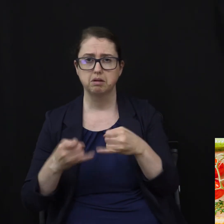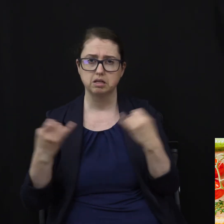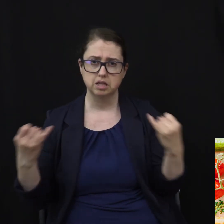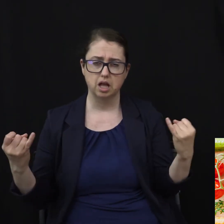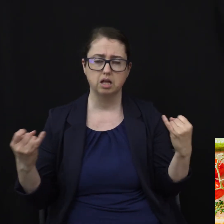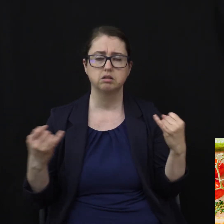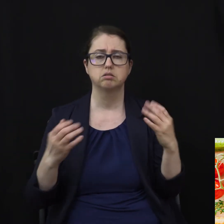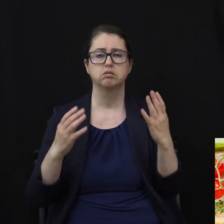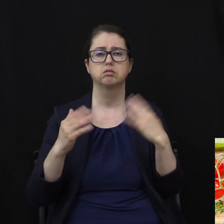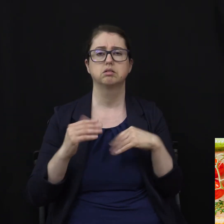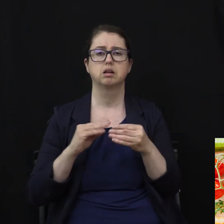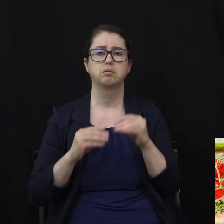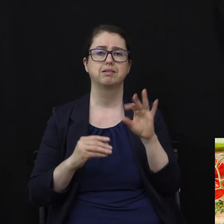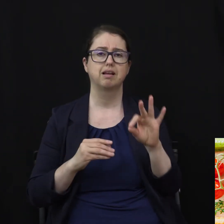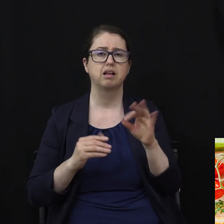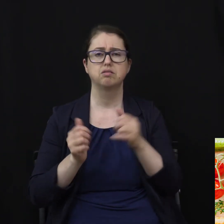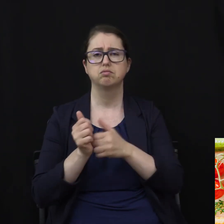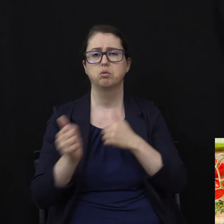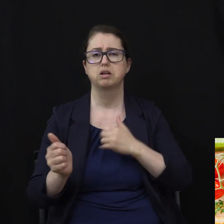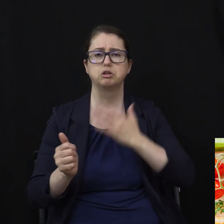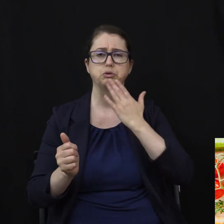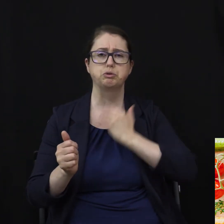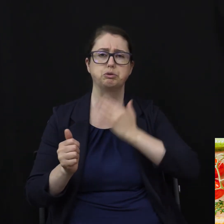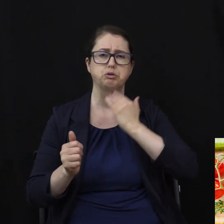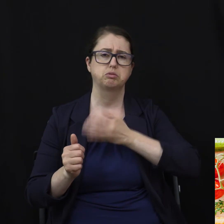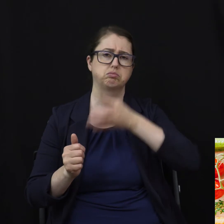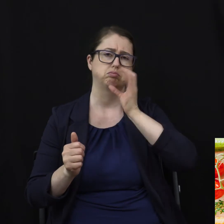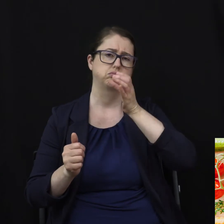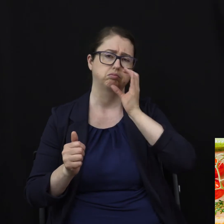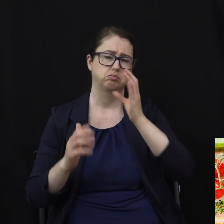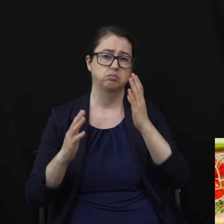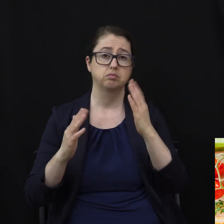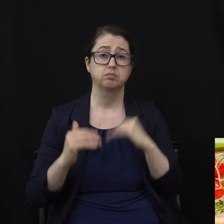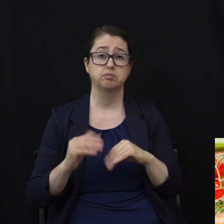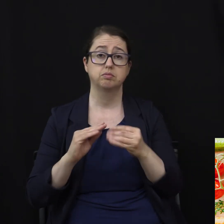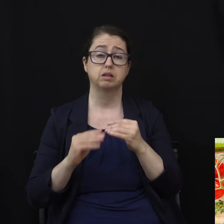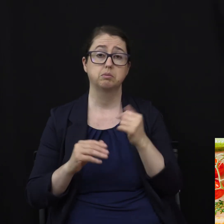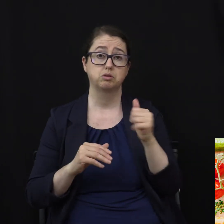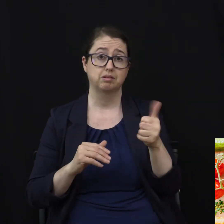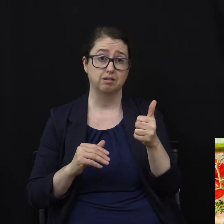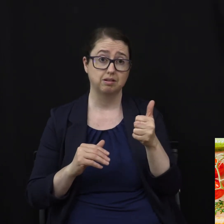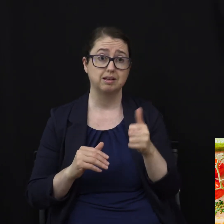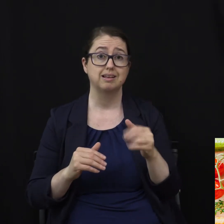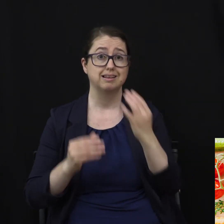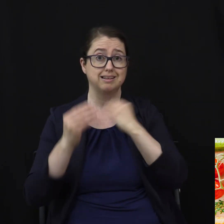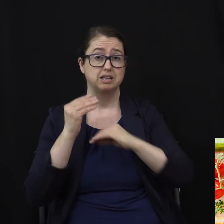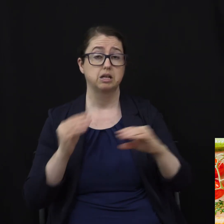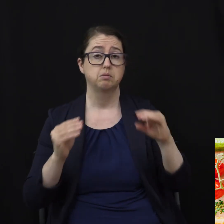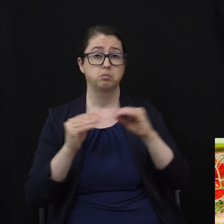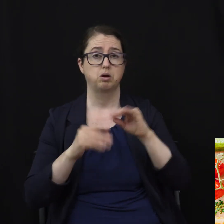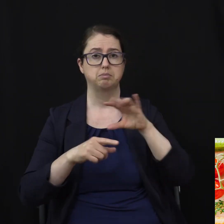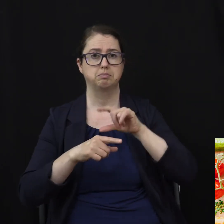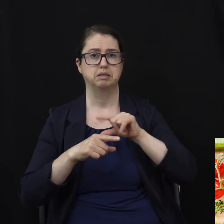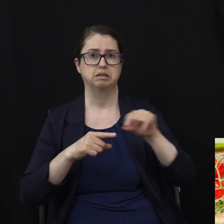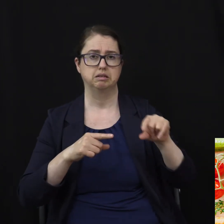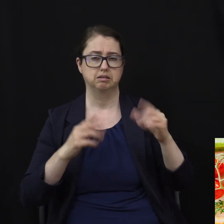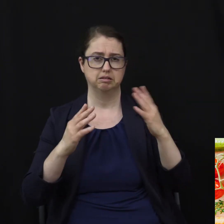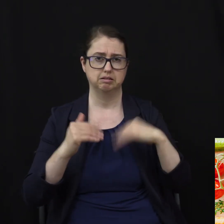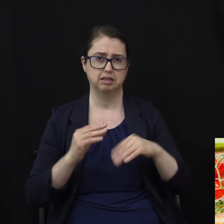avoid sugar-filled beverages. Number 10, eat more legumes. And number 11, learn